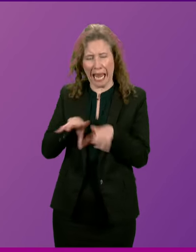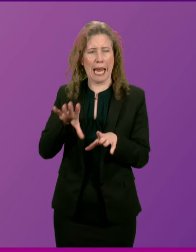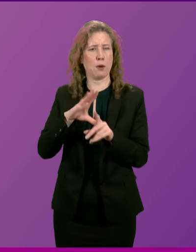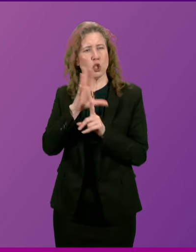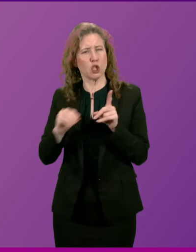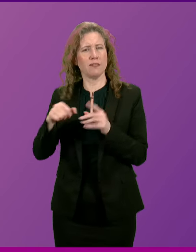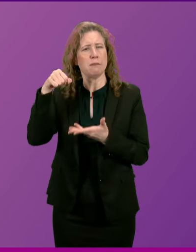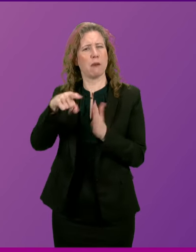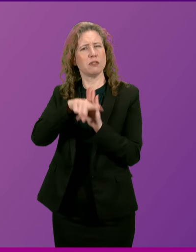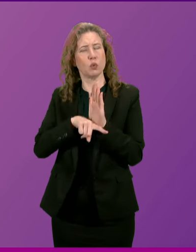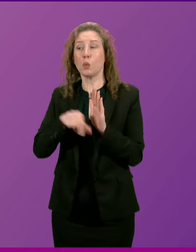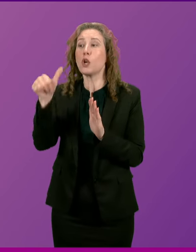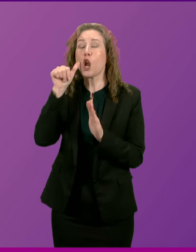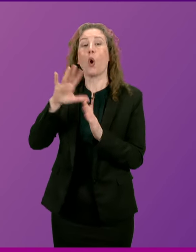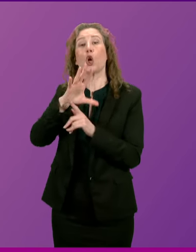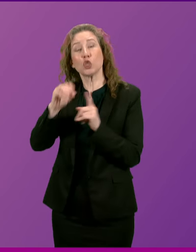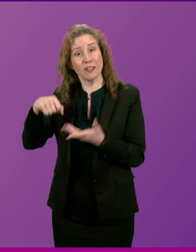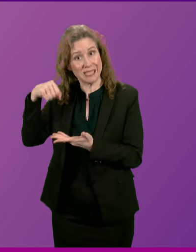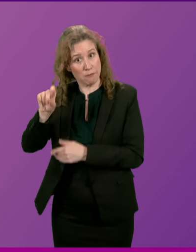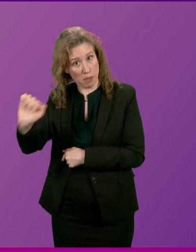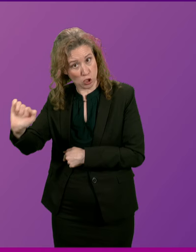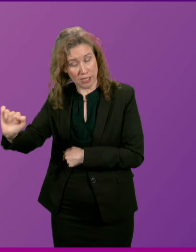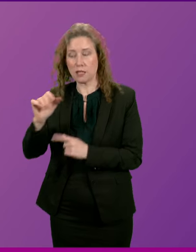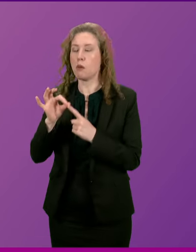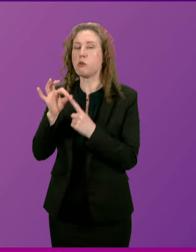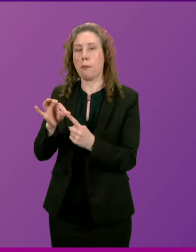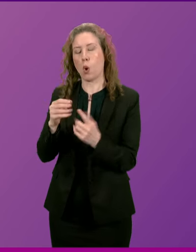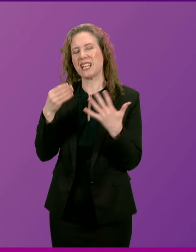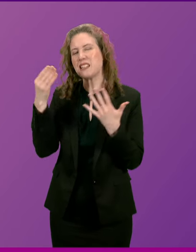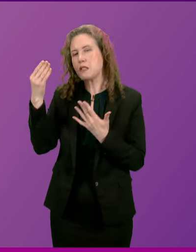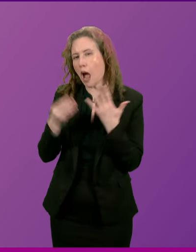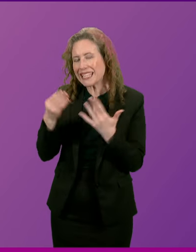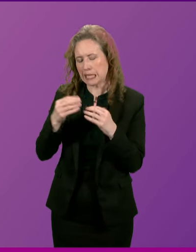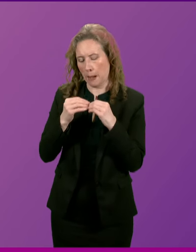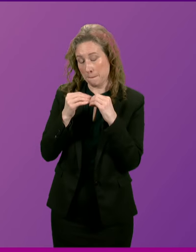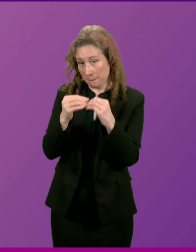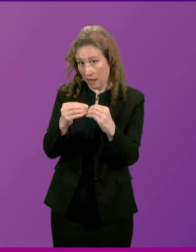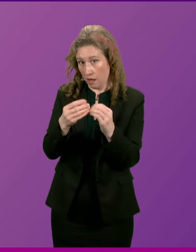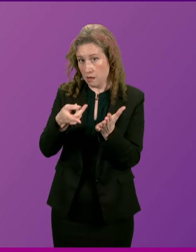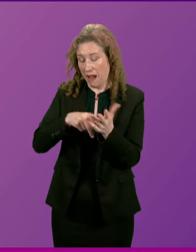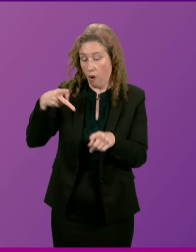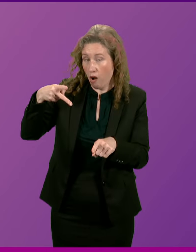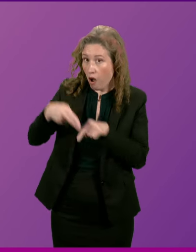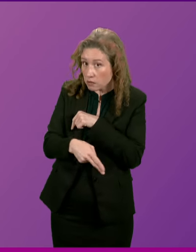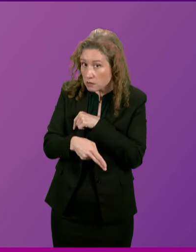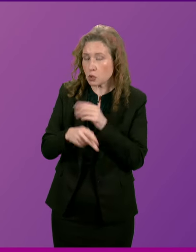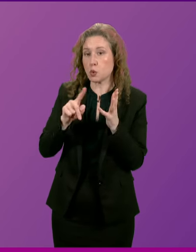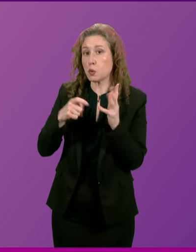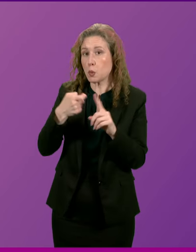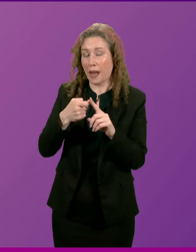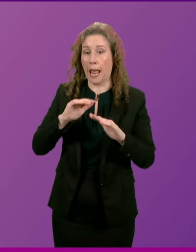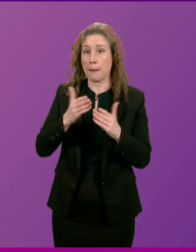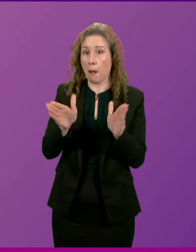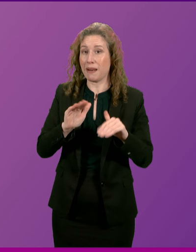We know that under the Conservatives' budget, there was a proposed £19 billion cut to UK public